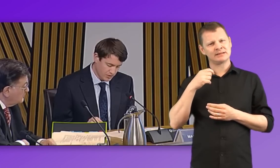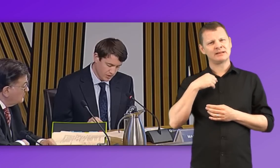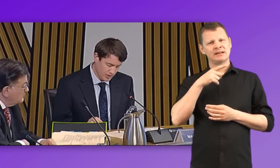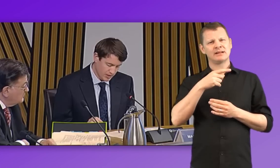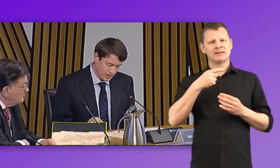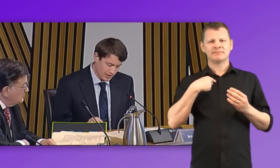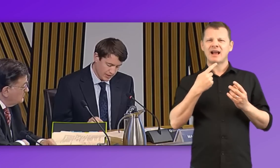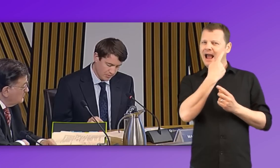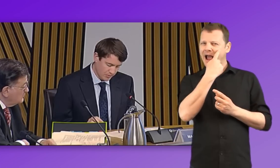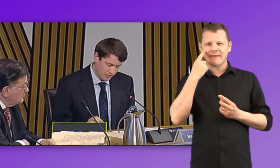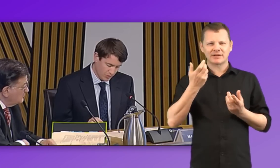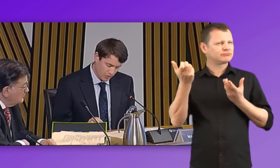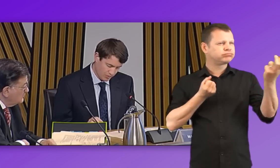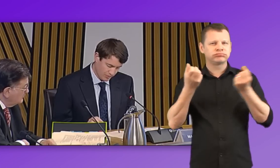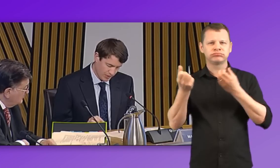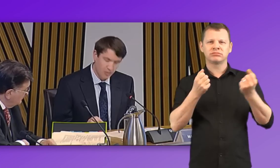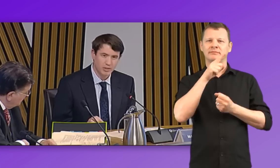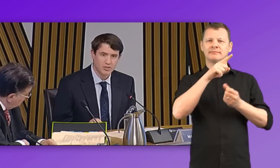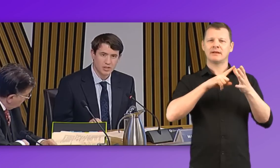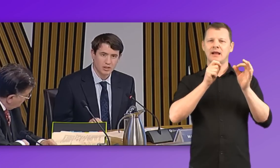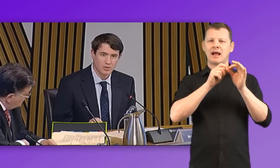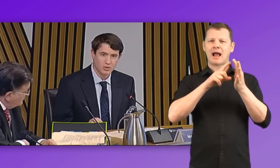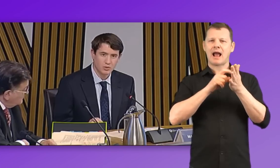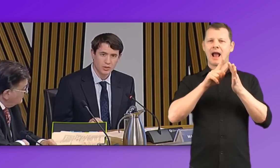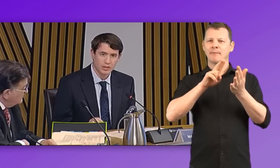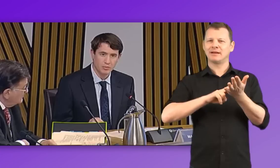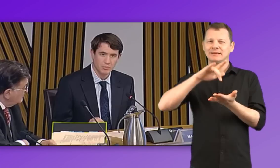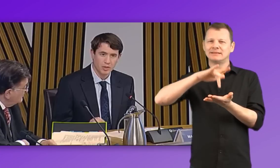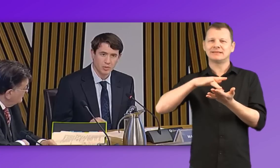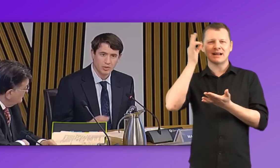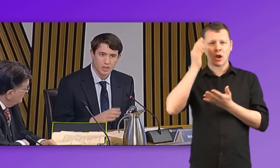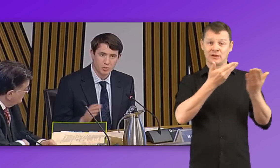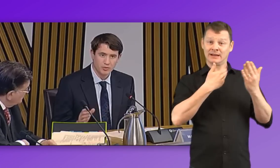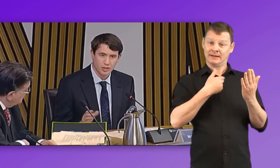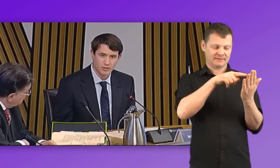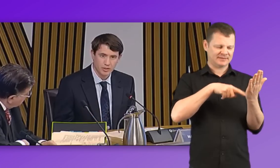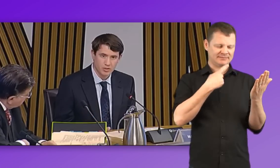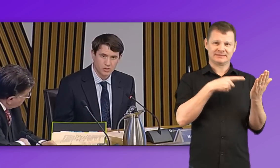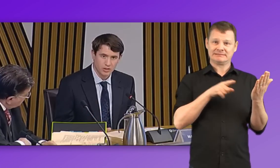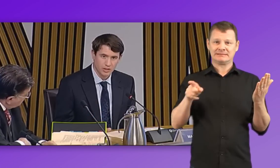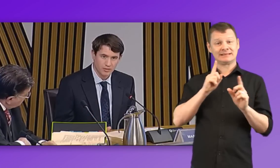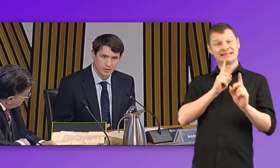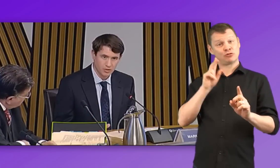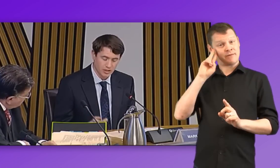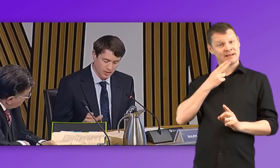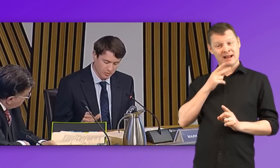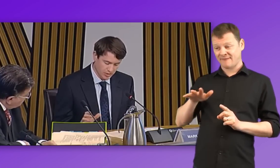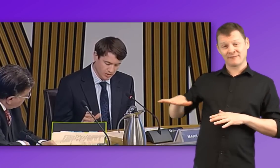from Aberdeen City Council about the age profile of teachers of the deaf, and generally being